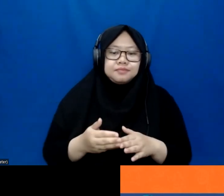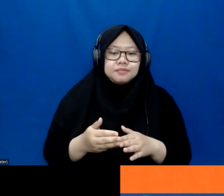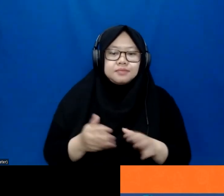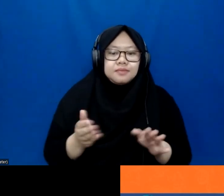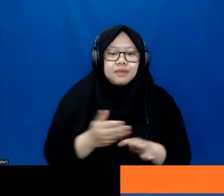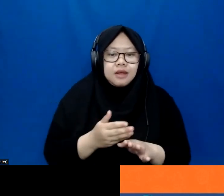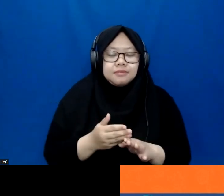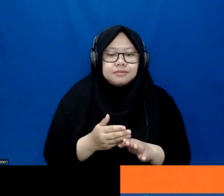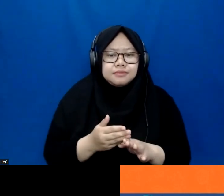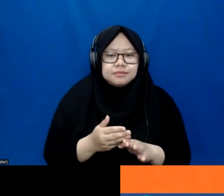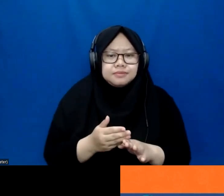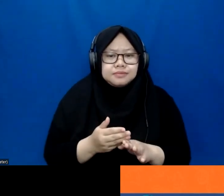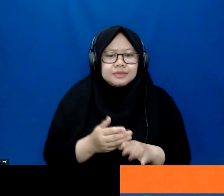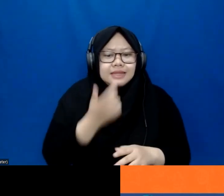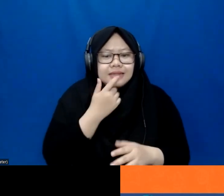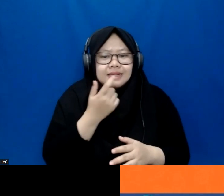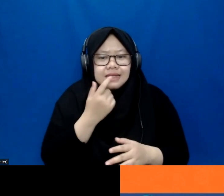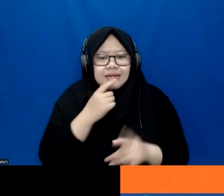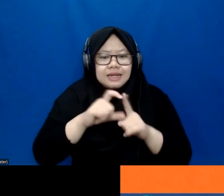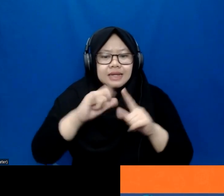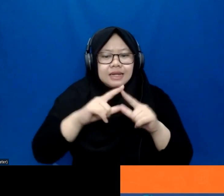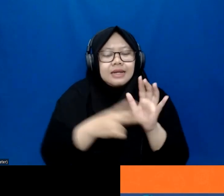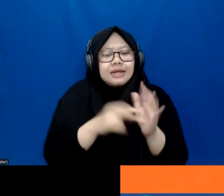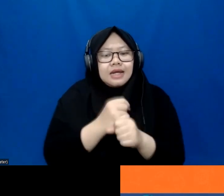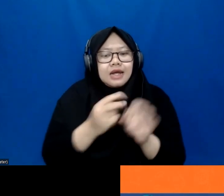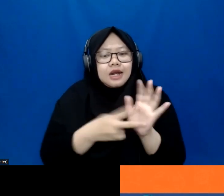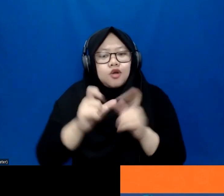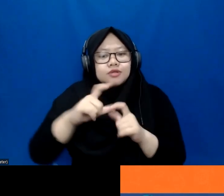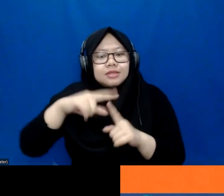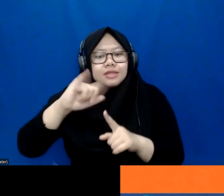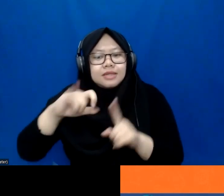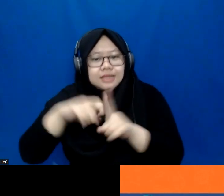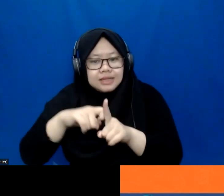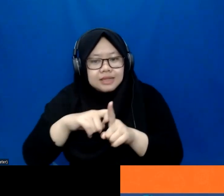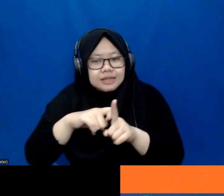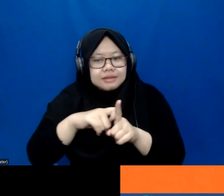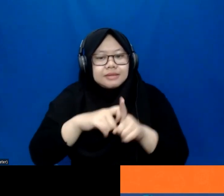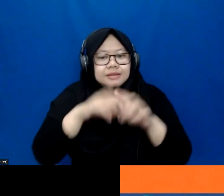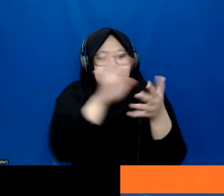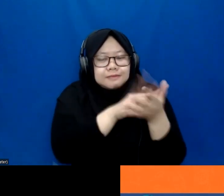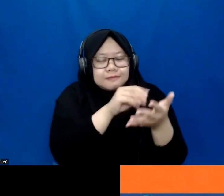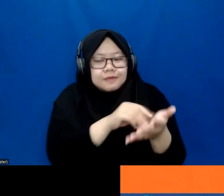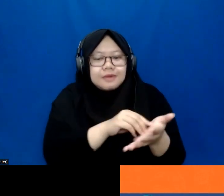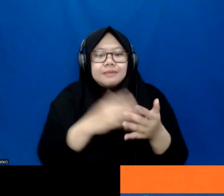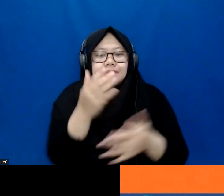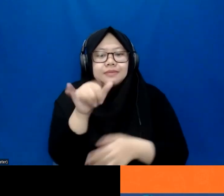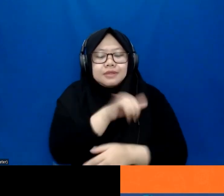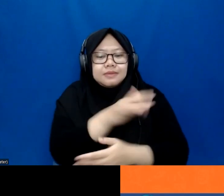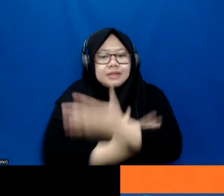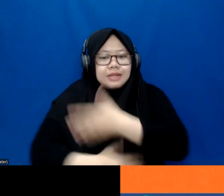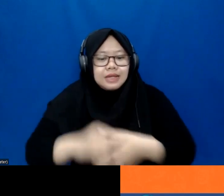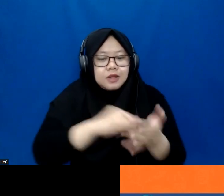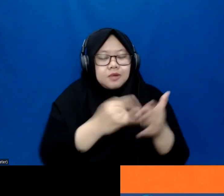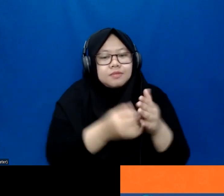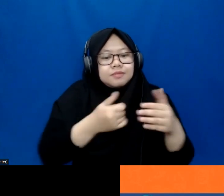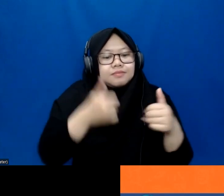piece that I was saying which is about the diagnostic measure of learning with a disability. Technology can also improve